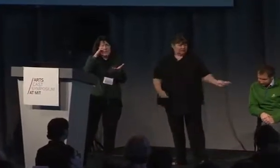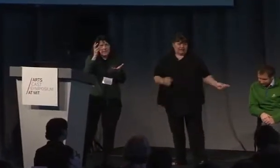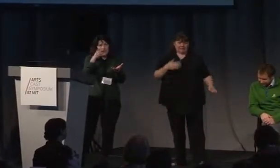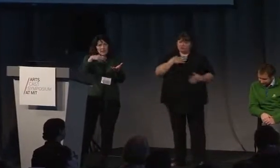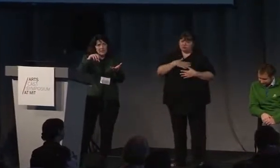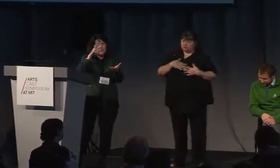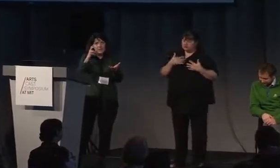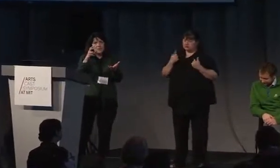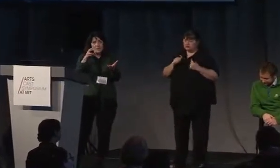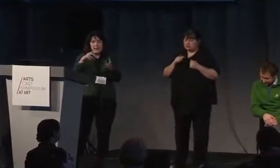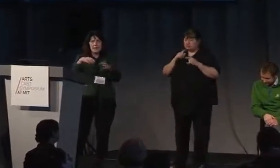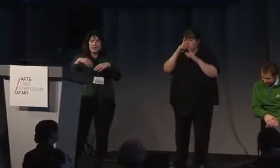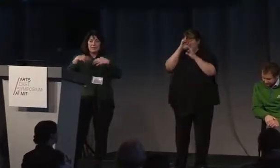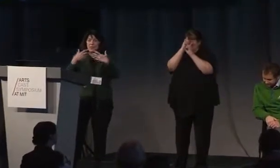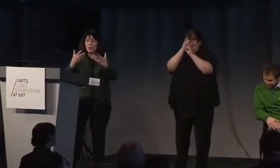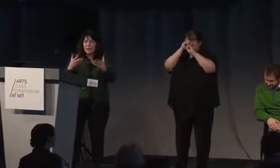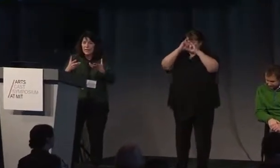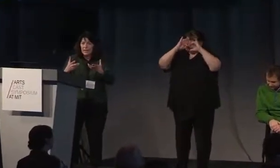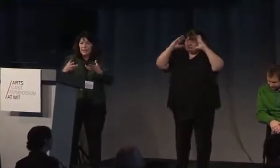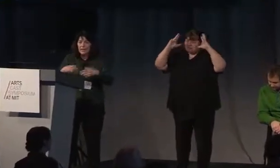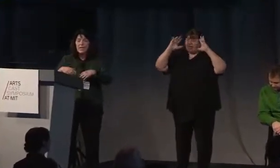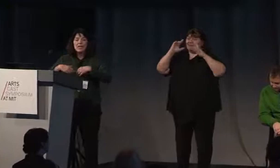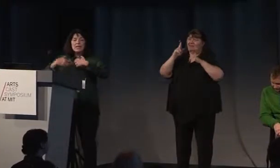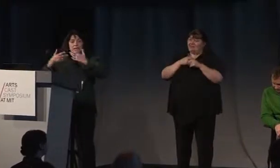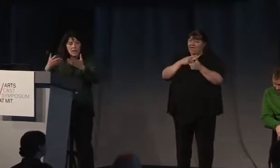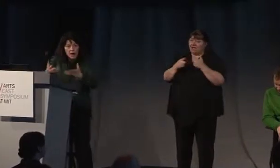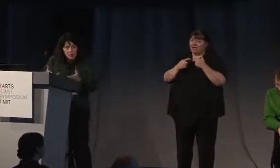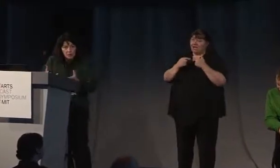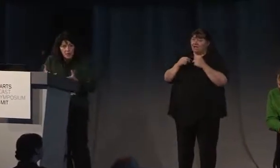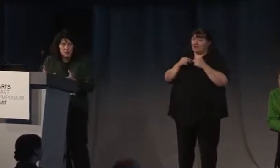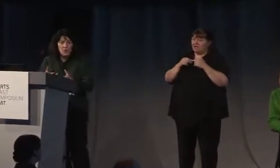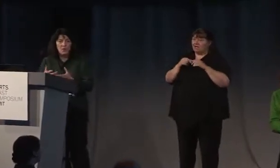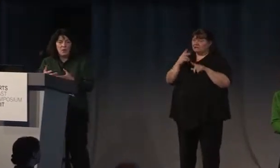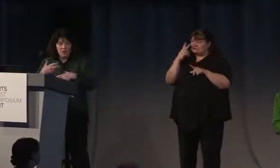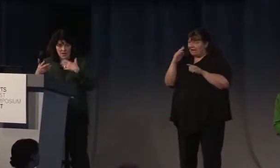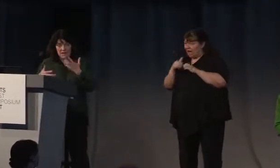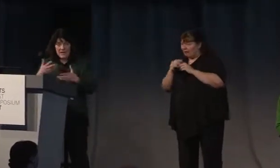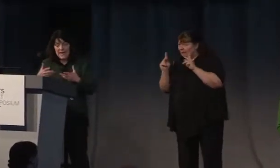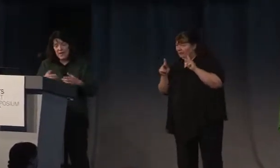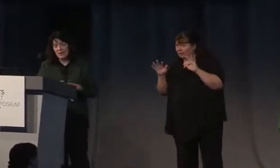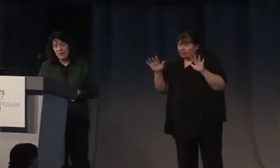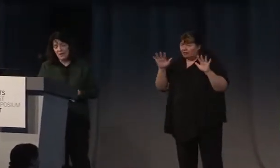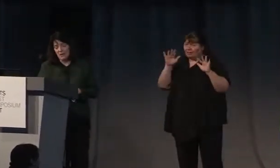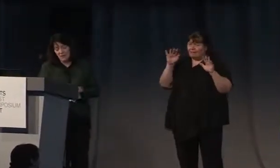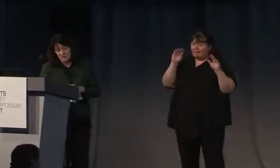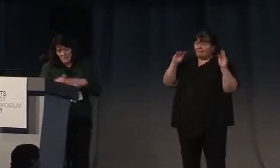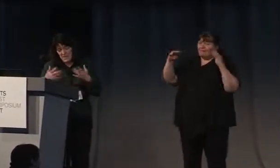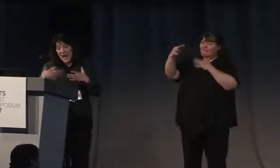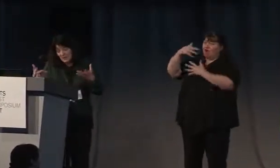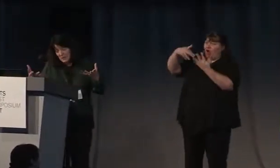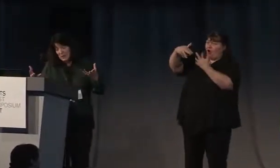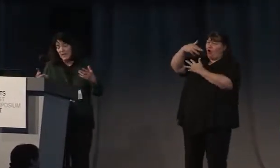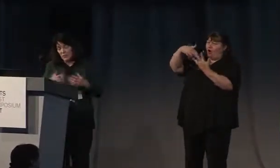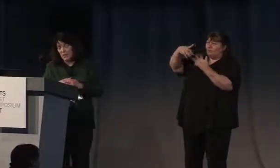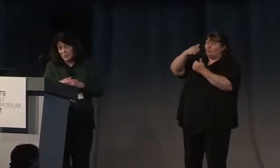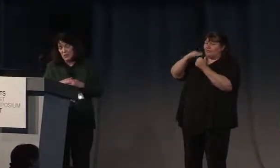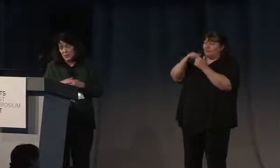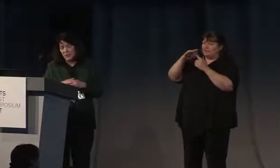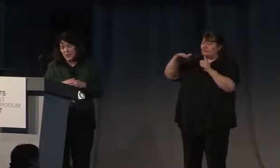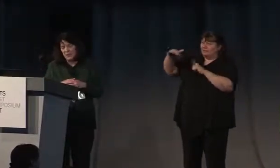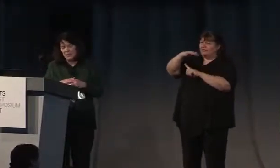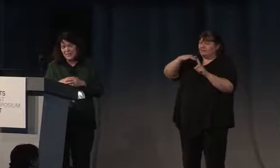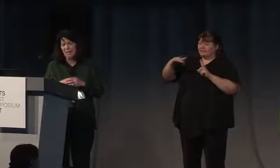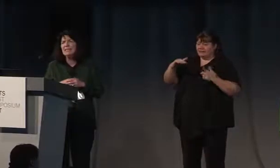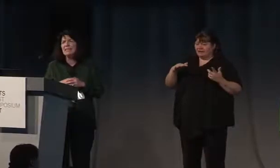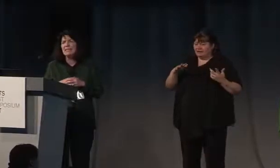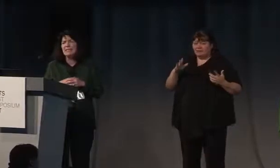conceive the space, then creating it, seeing other people enact the space, really, is what